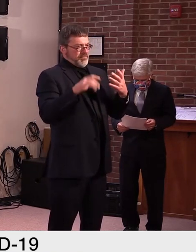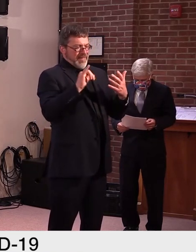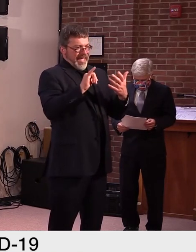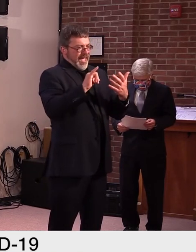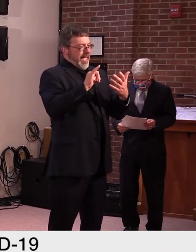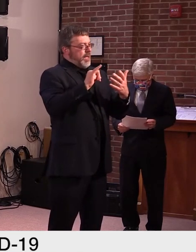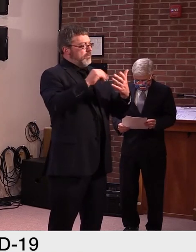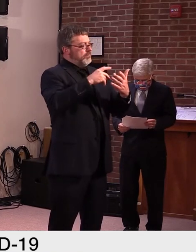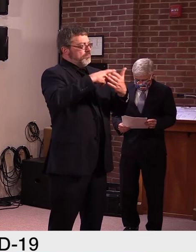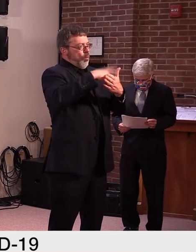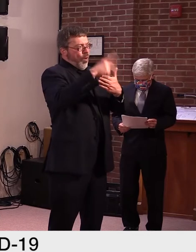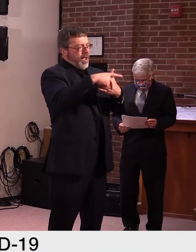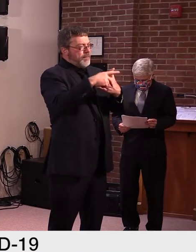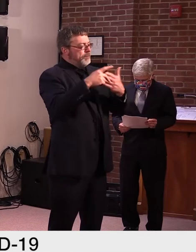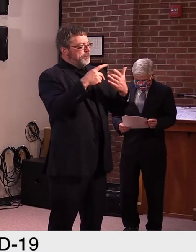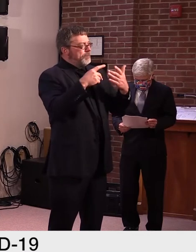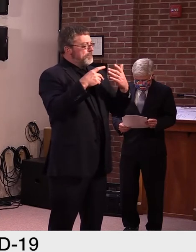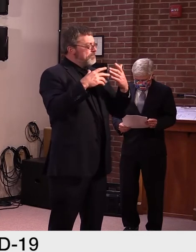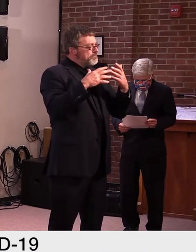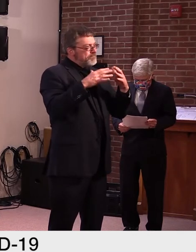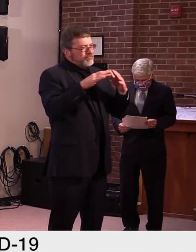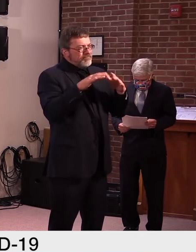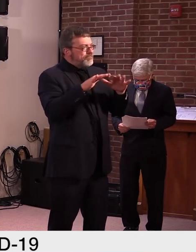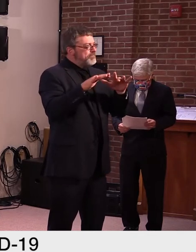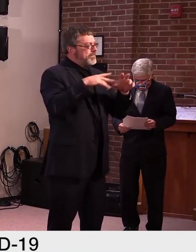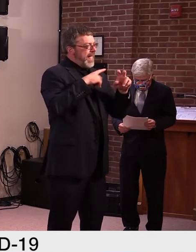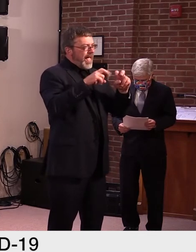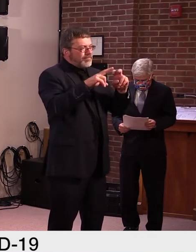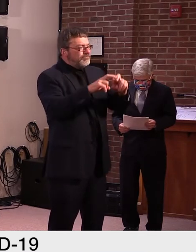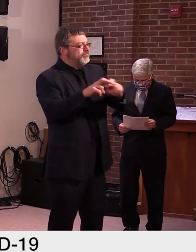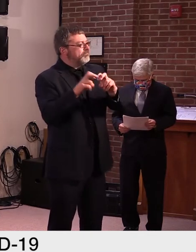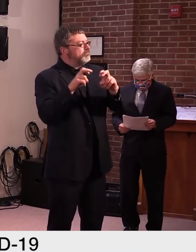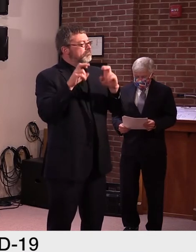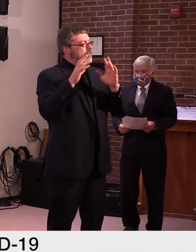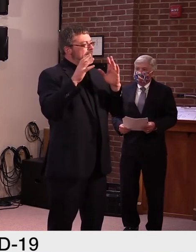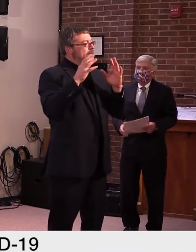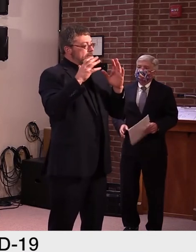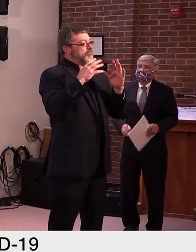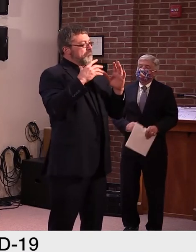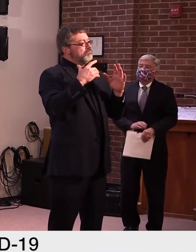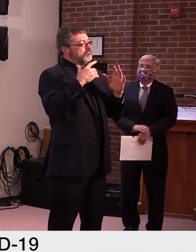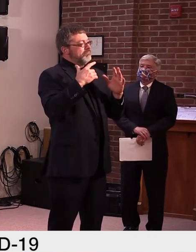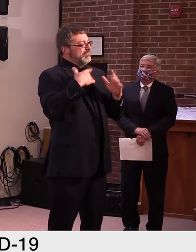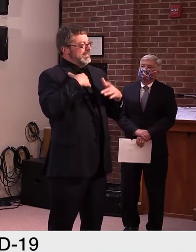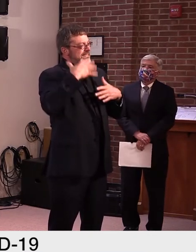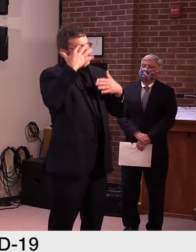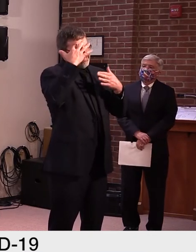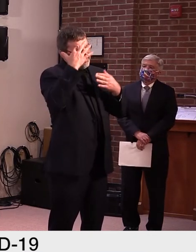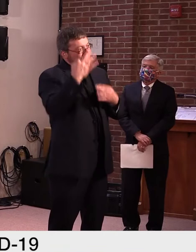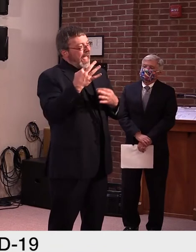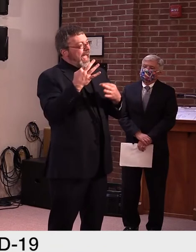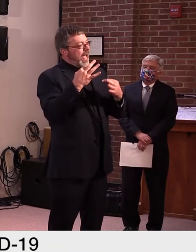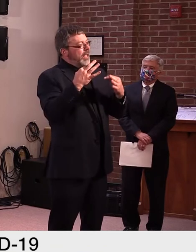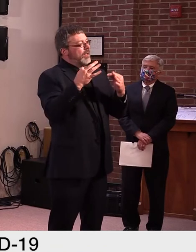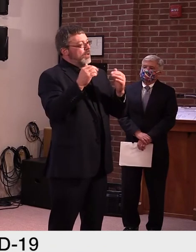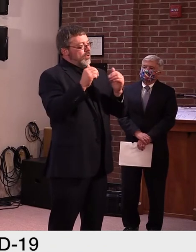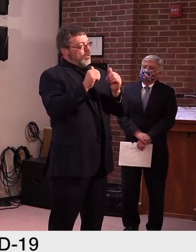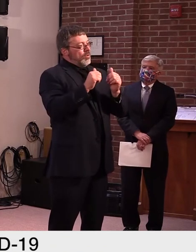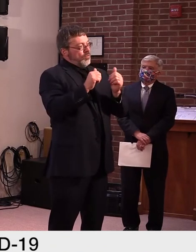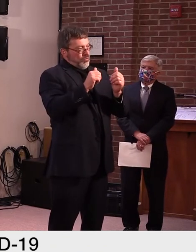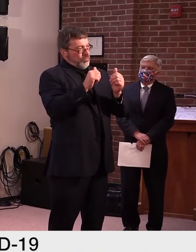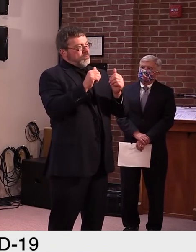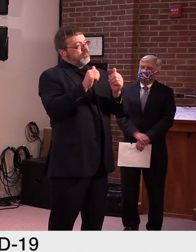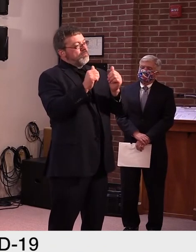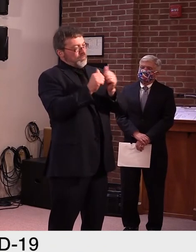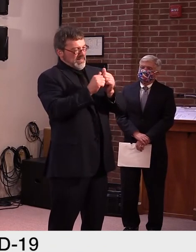little apprehensive, uh, about that, uh, but I decided that we needed to move forward, uh, with, uh, Secretary Gobe and, uh, in